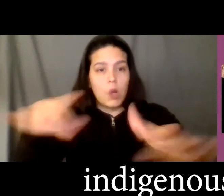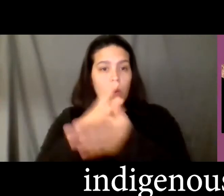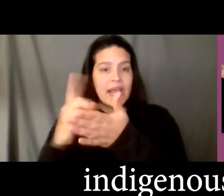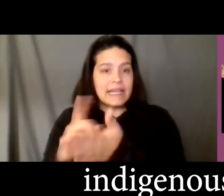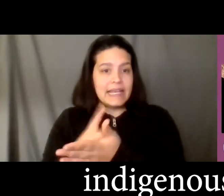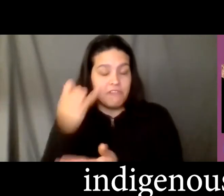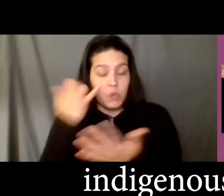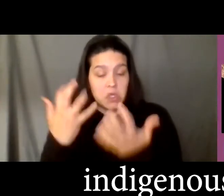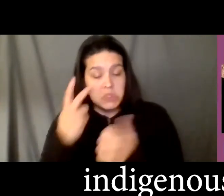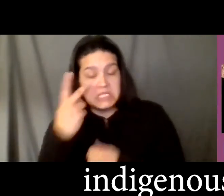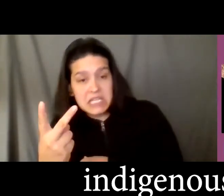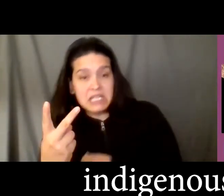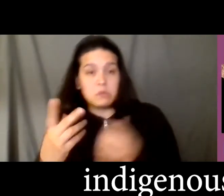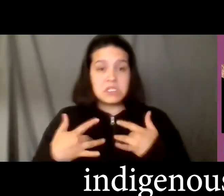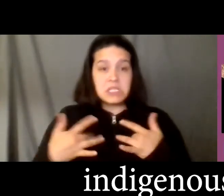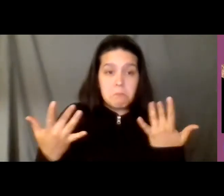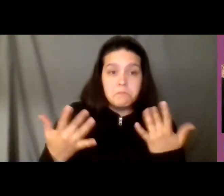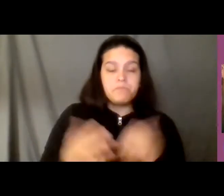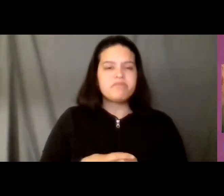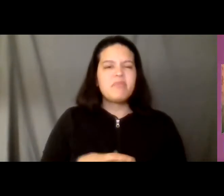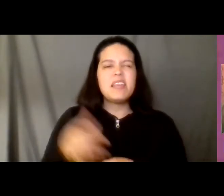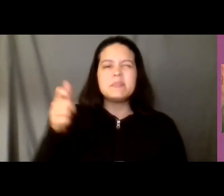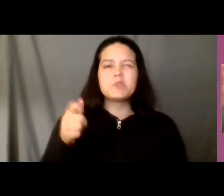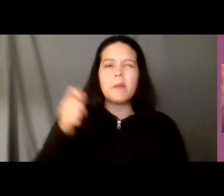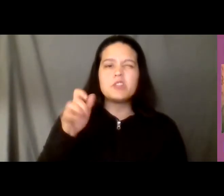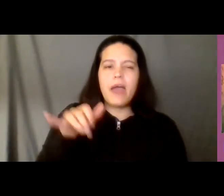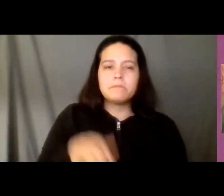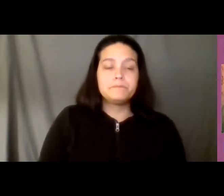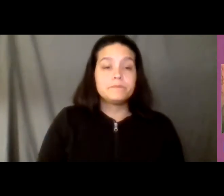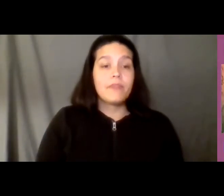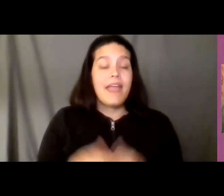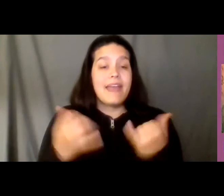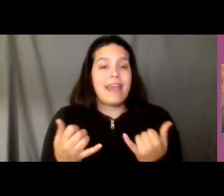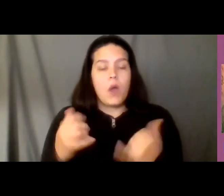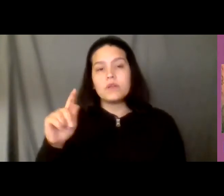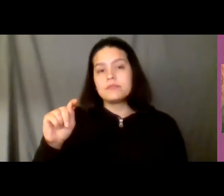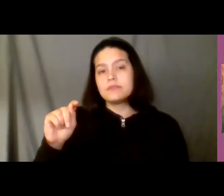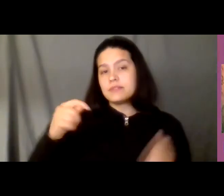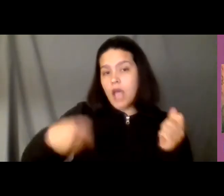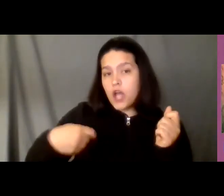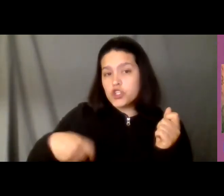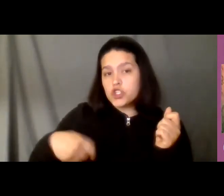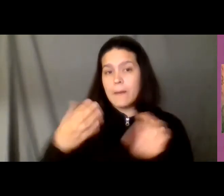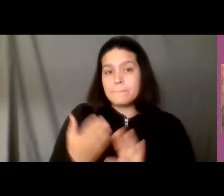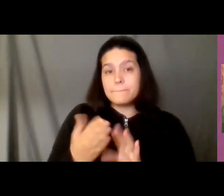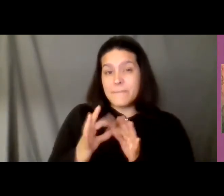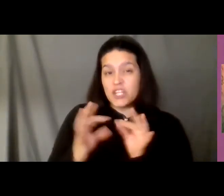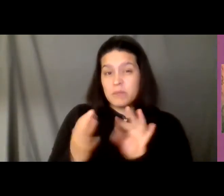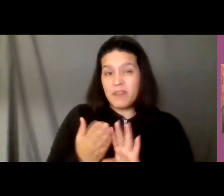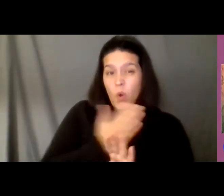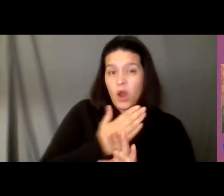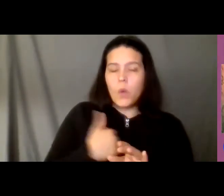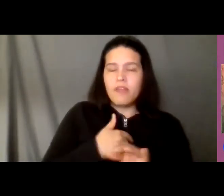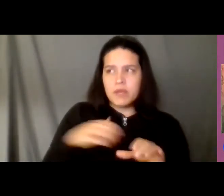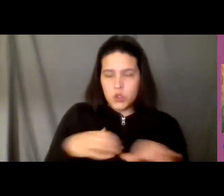uh to that now uh tash was saying earlier we've been doing relief runs it's only